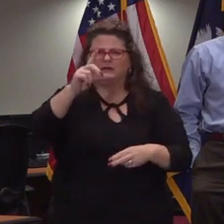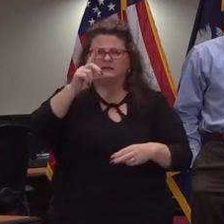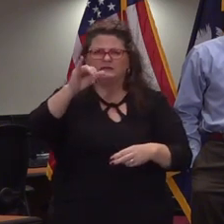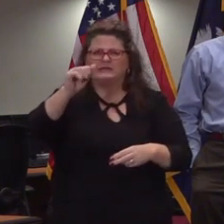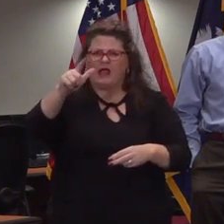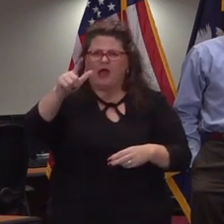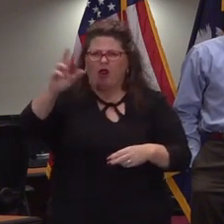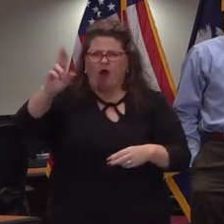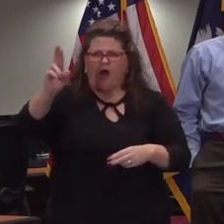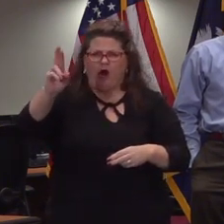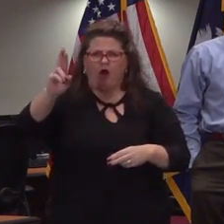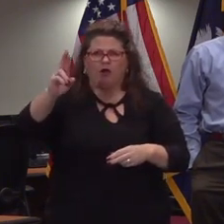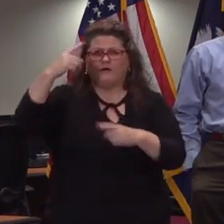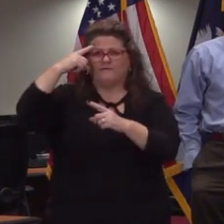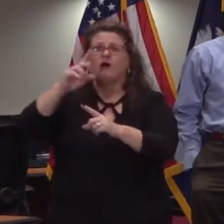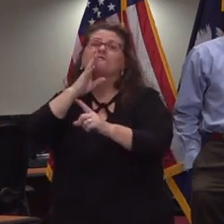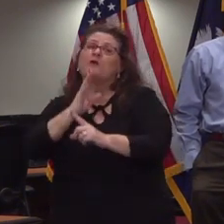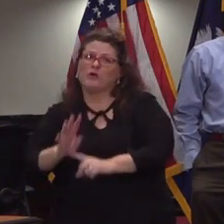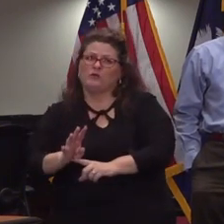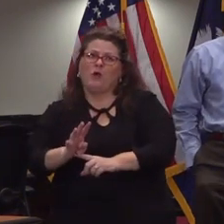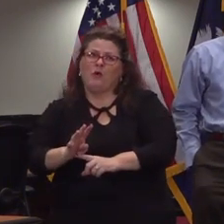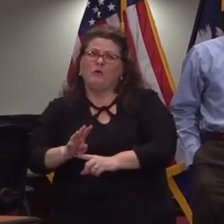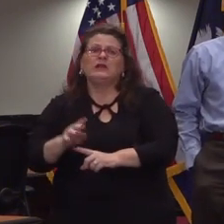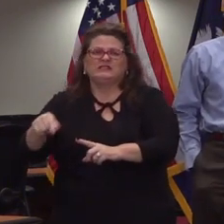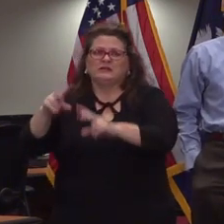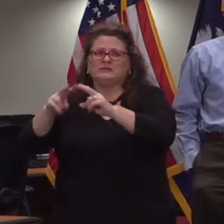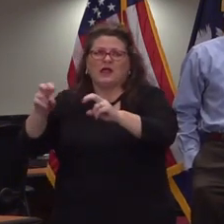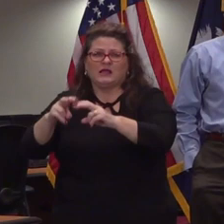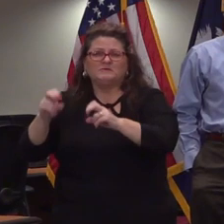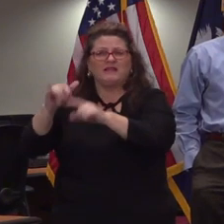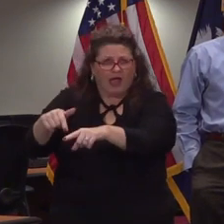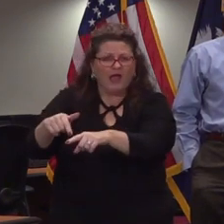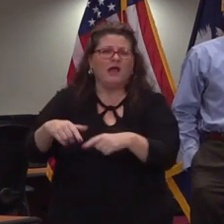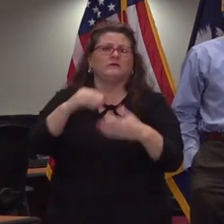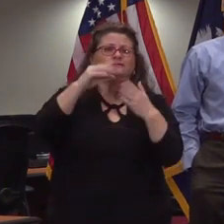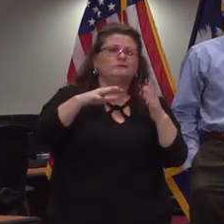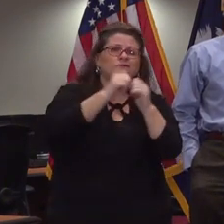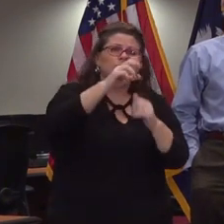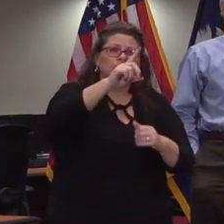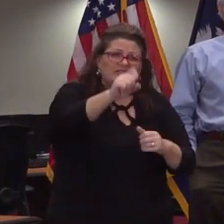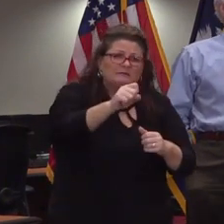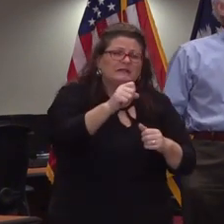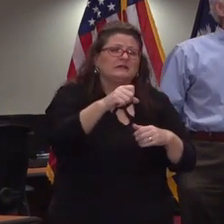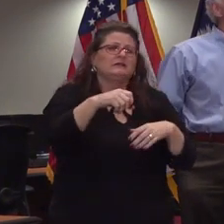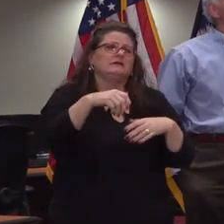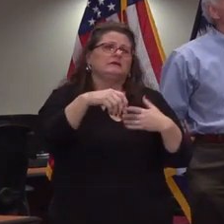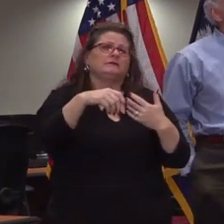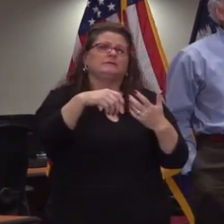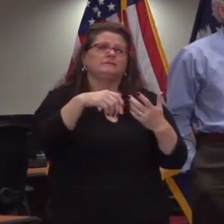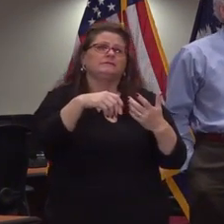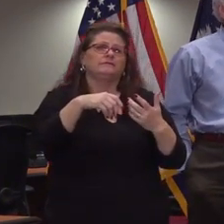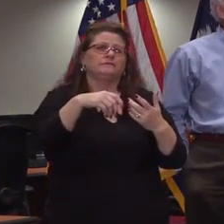four-year-olds where we assess so they're they're different types of things certainly students with disabilities who really need it could be